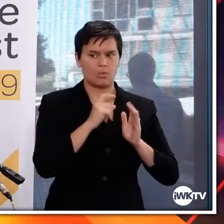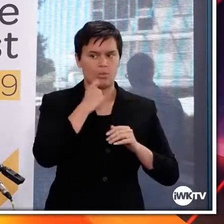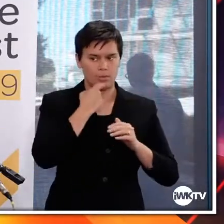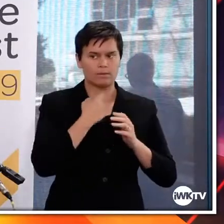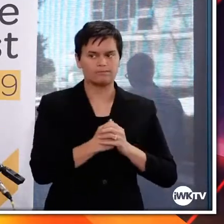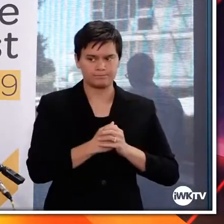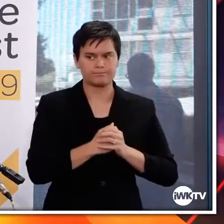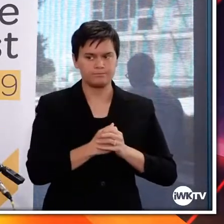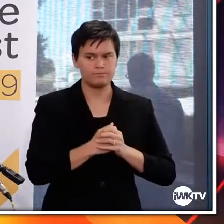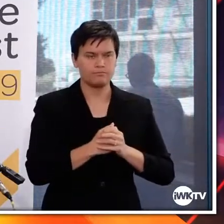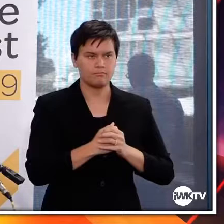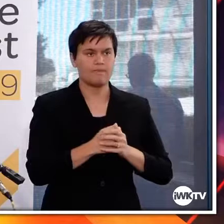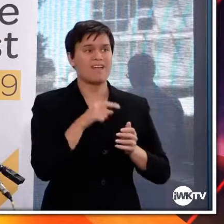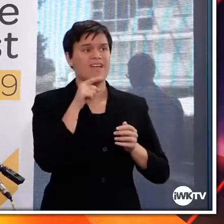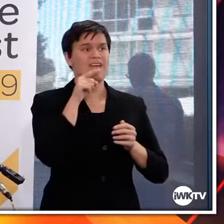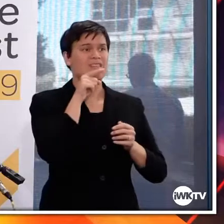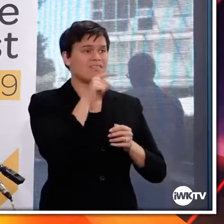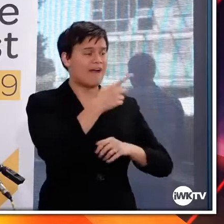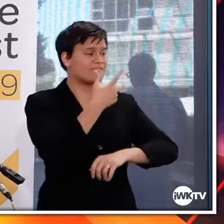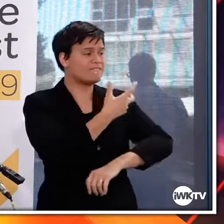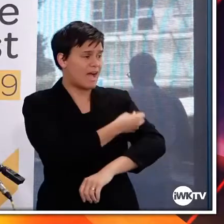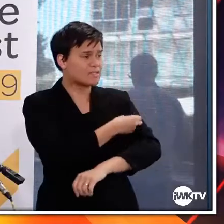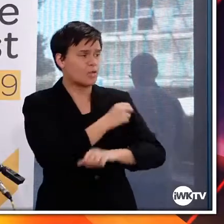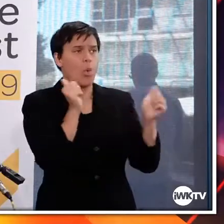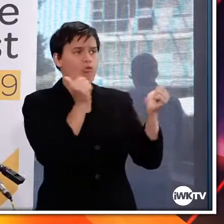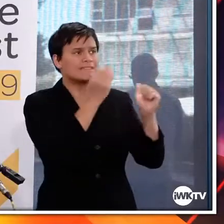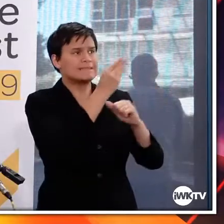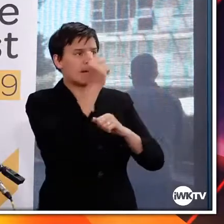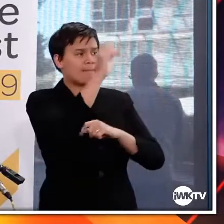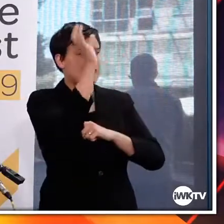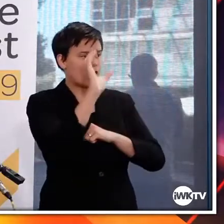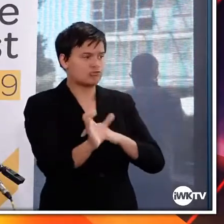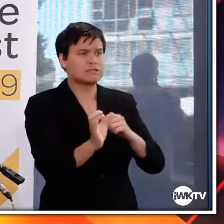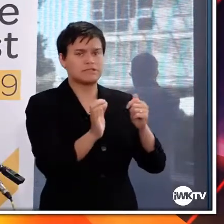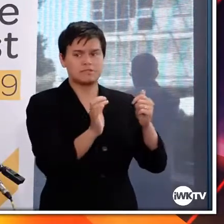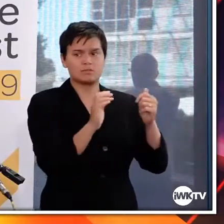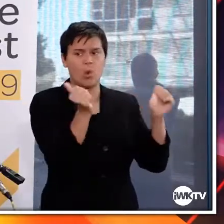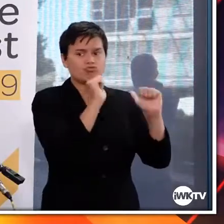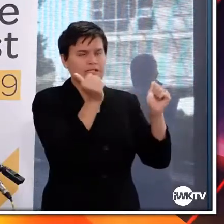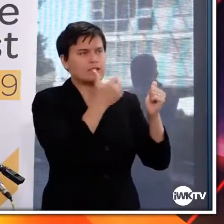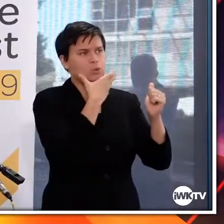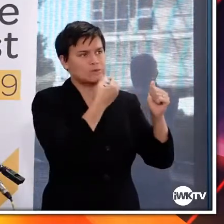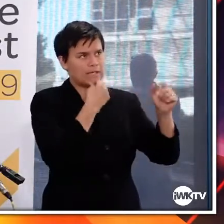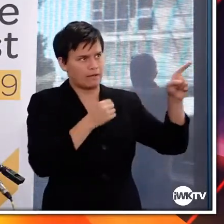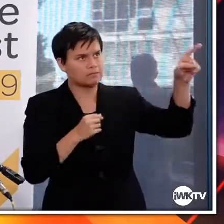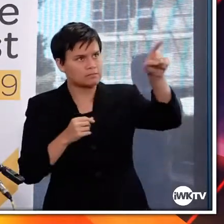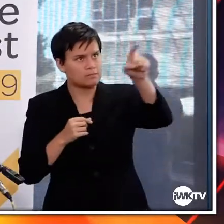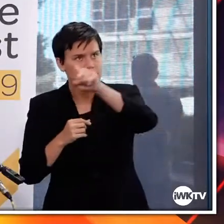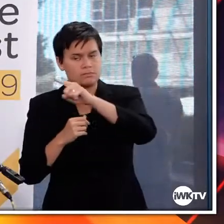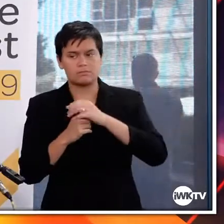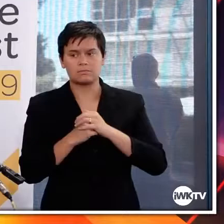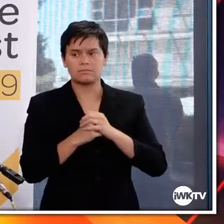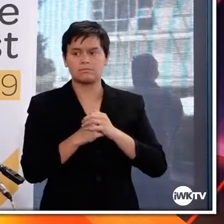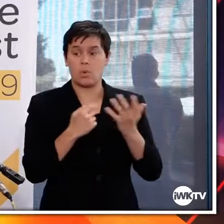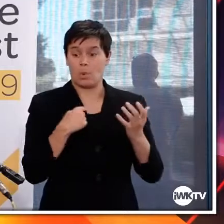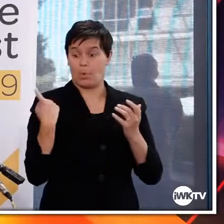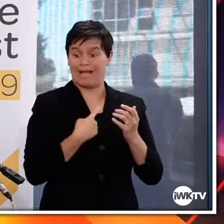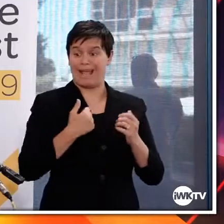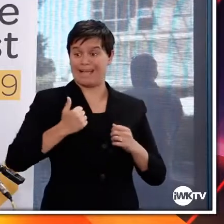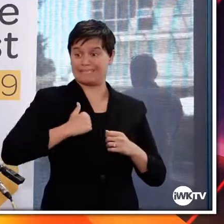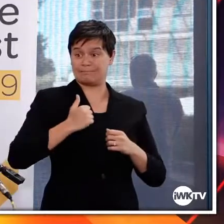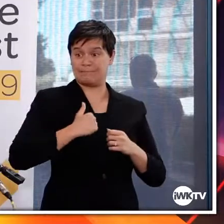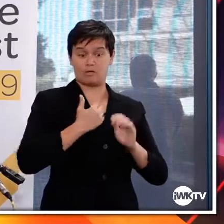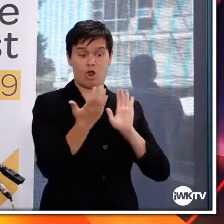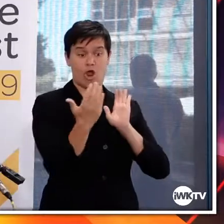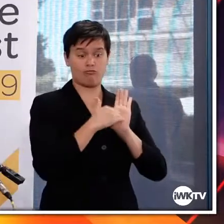in countries around the world, so it's already been manufactured at scale. And just to reiterate, as we've said before, we're expecting it in the